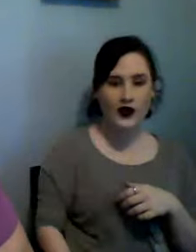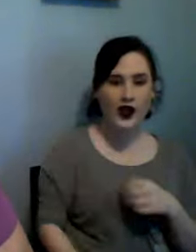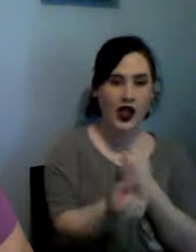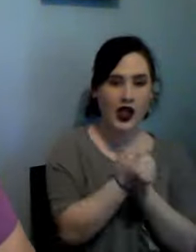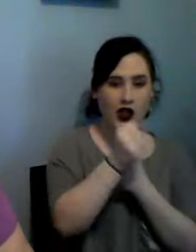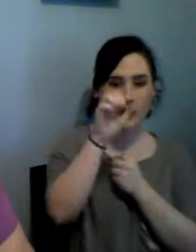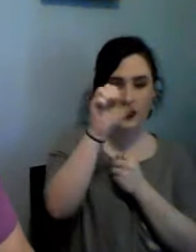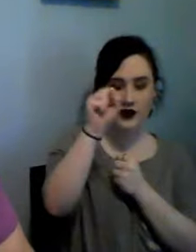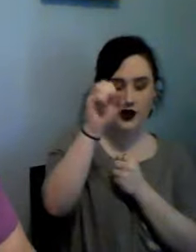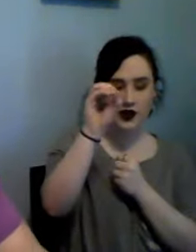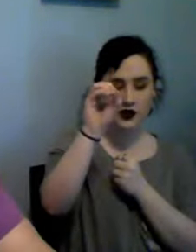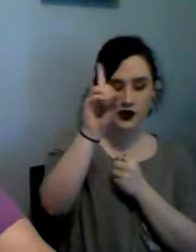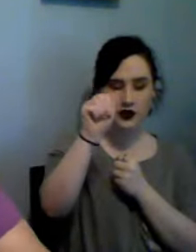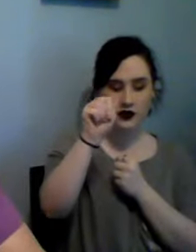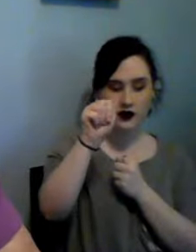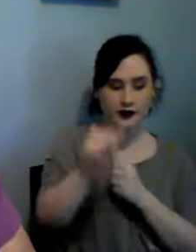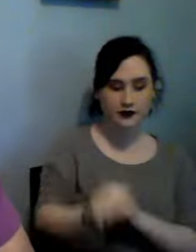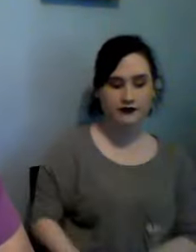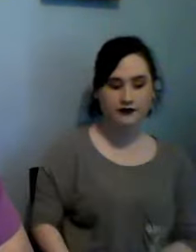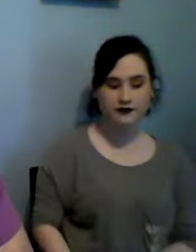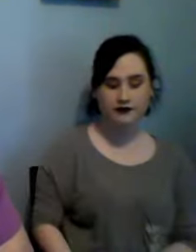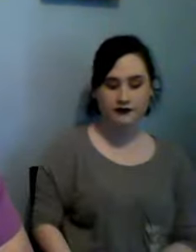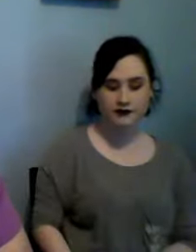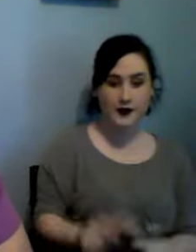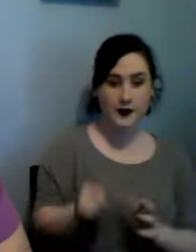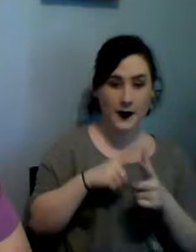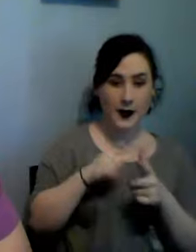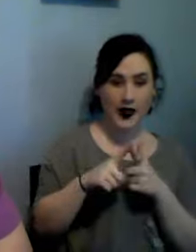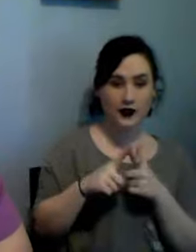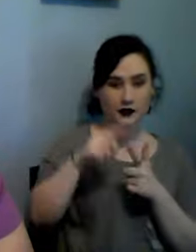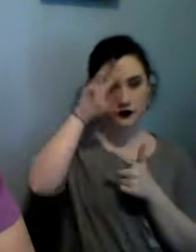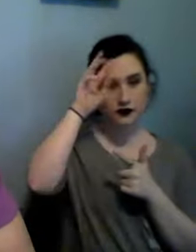and then this is one I found in